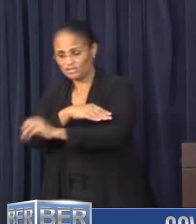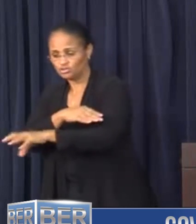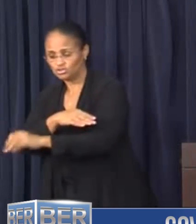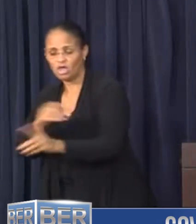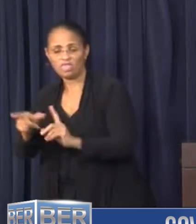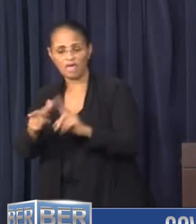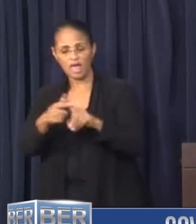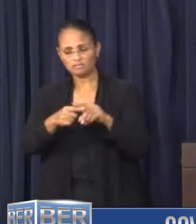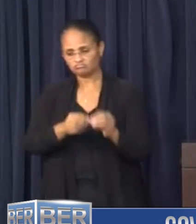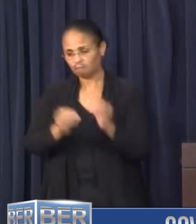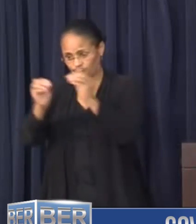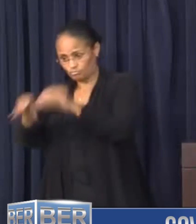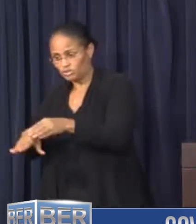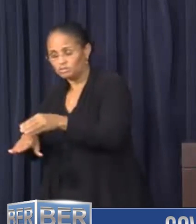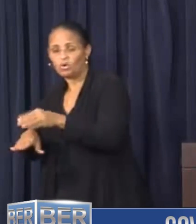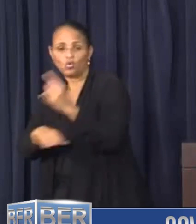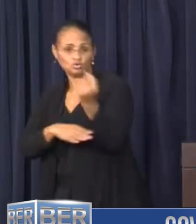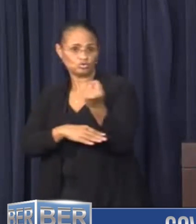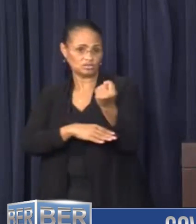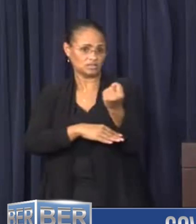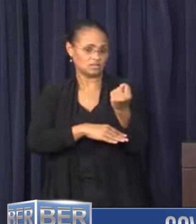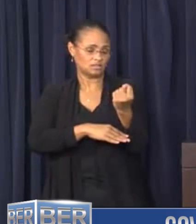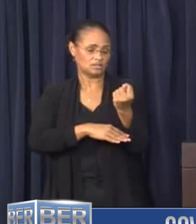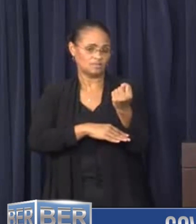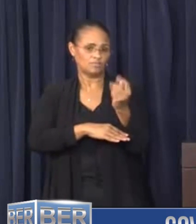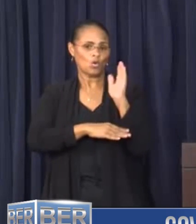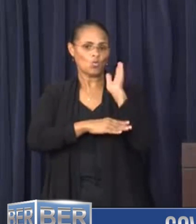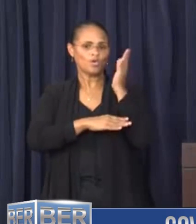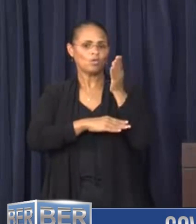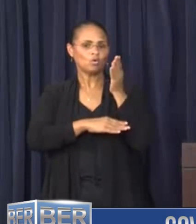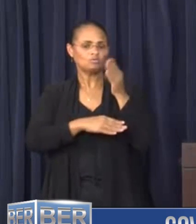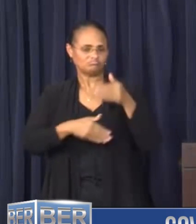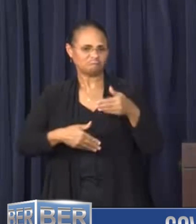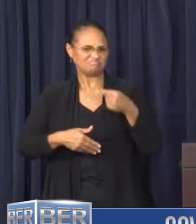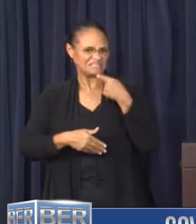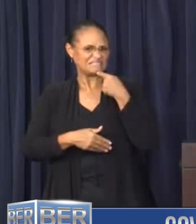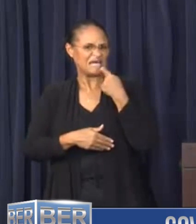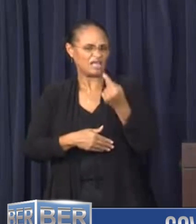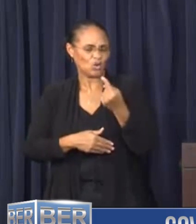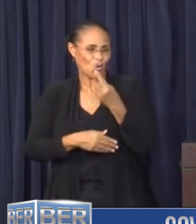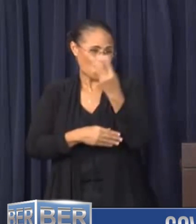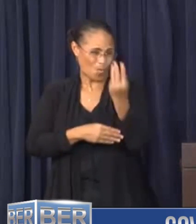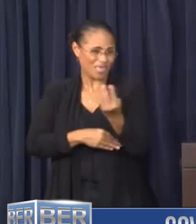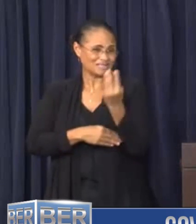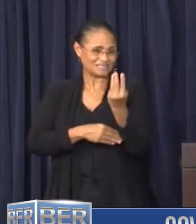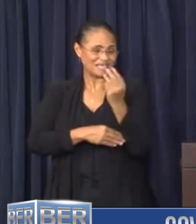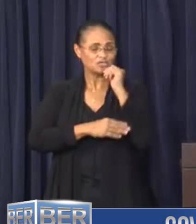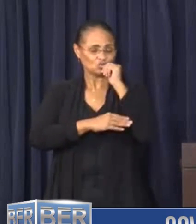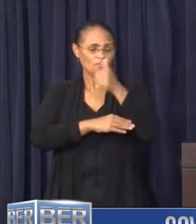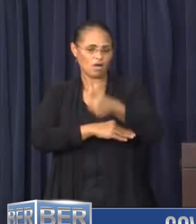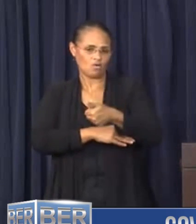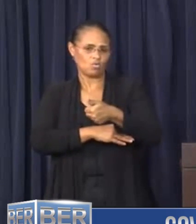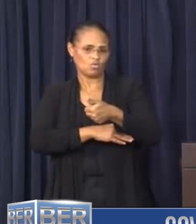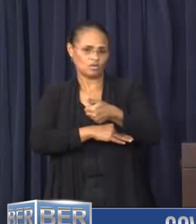then put it out on Tuesday. We will advise on Wednesday's trash collection tomorrow.